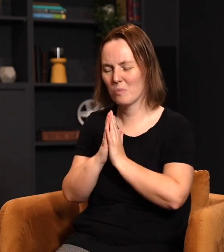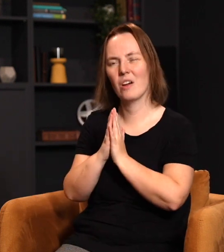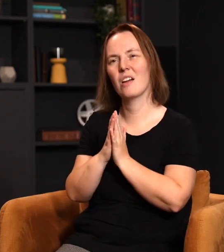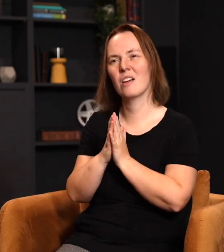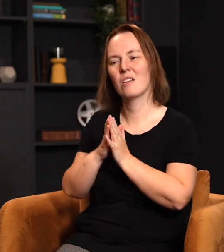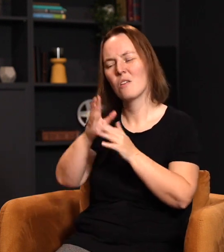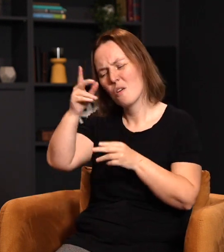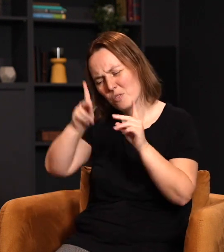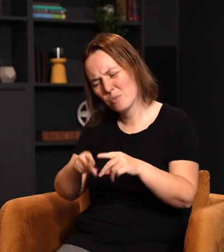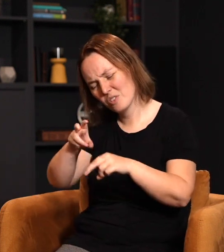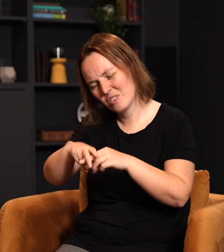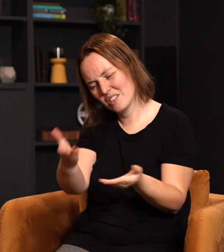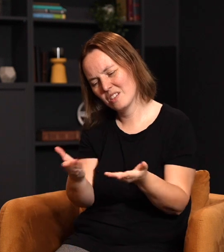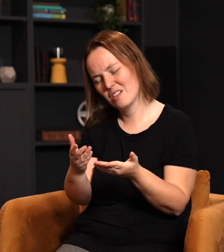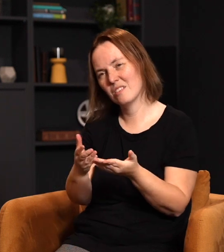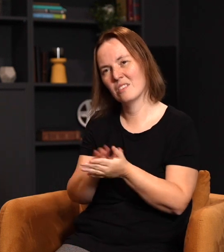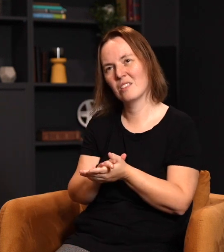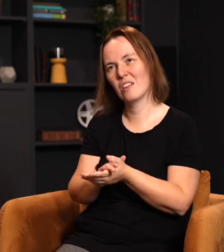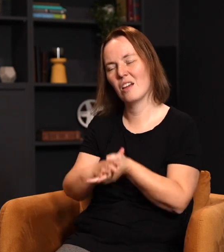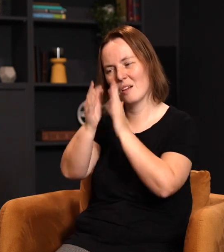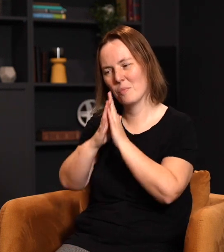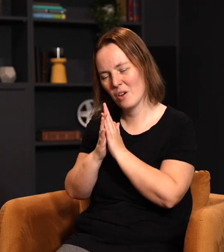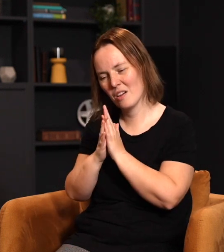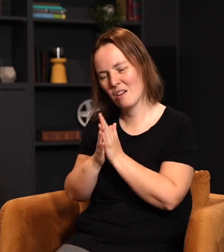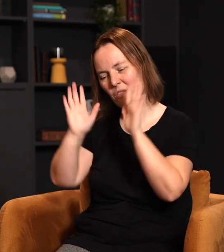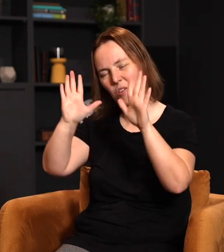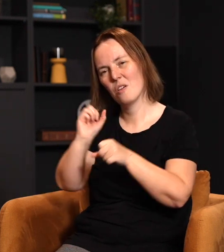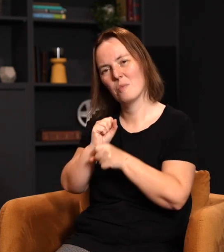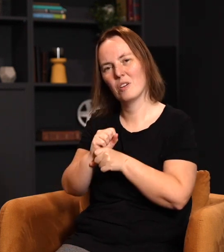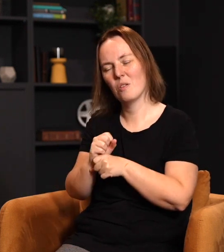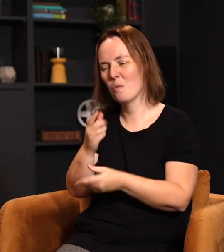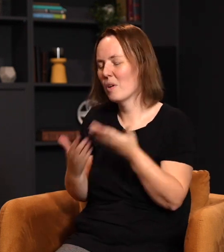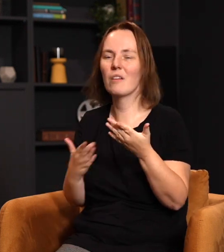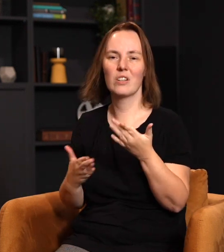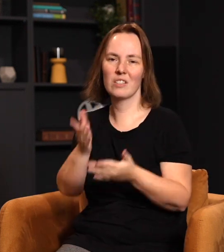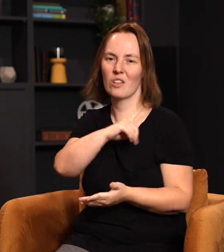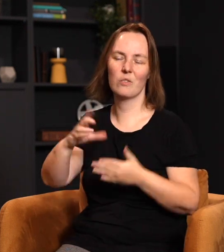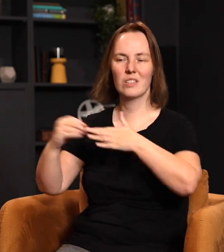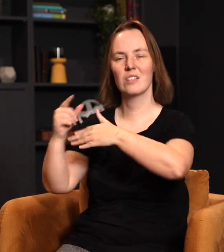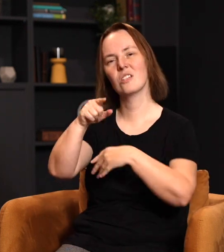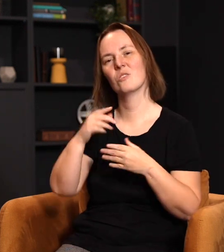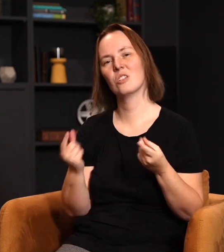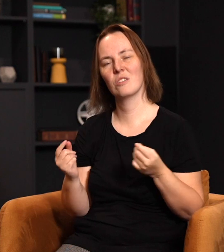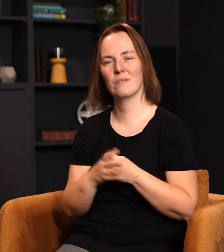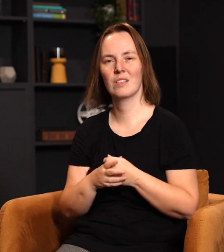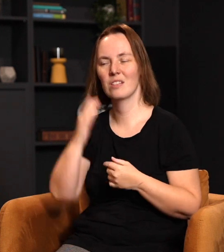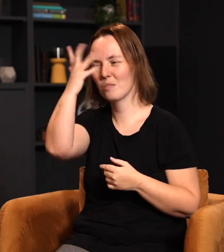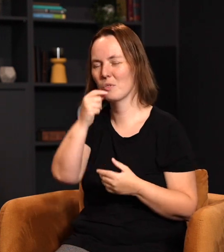this chair. You know who sits here. You know what they're going through. Father, I pray for a miracle. Whatever it is that the Lord is leading you to do. But that's the beautiful privilege